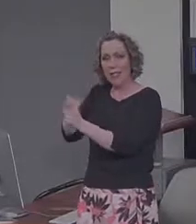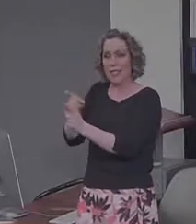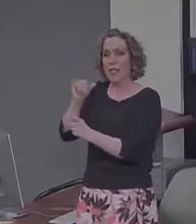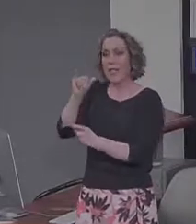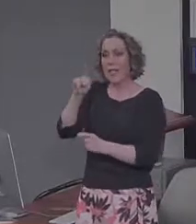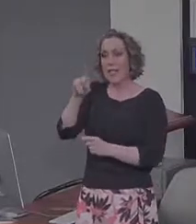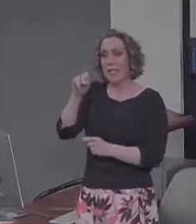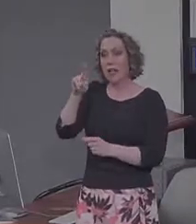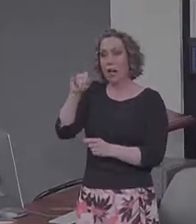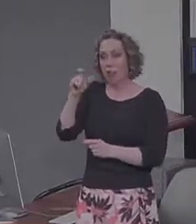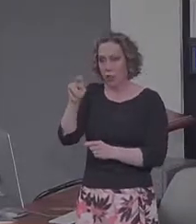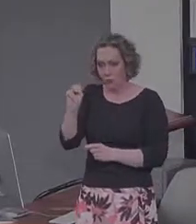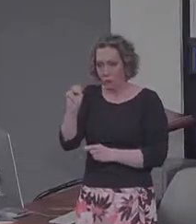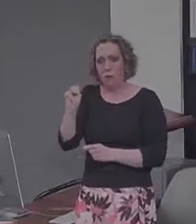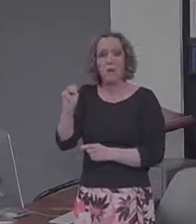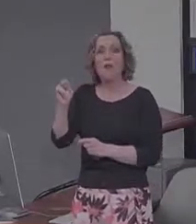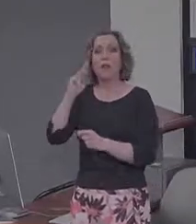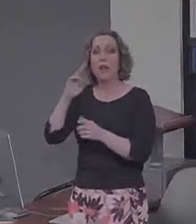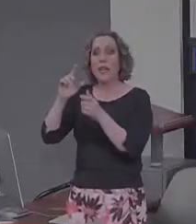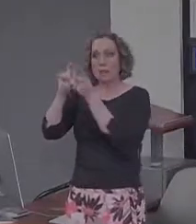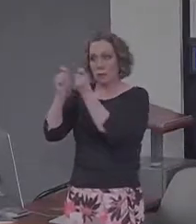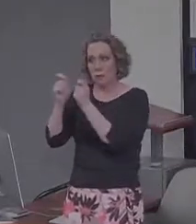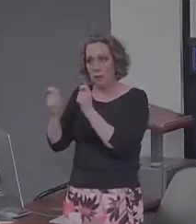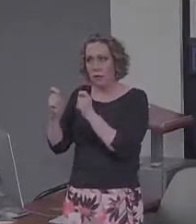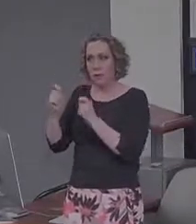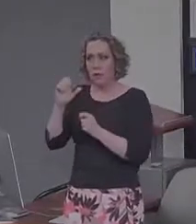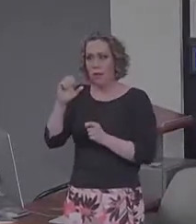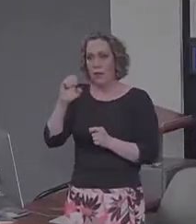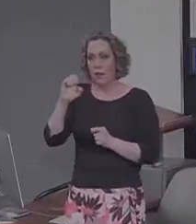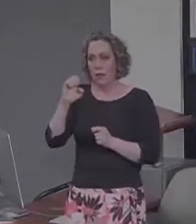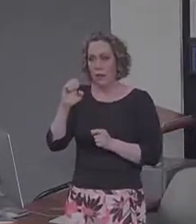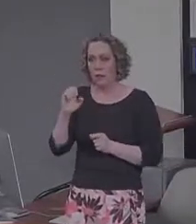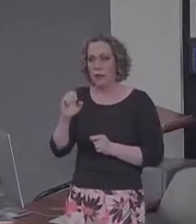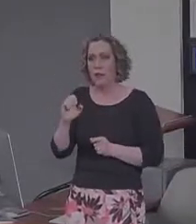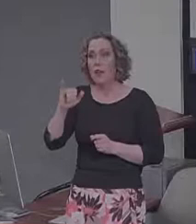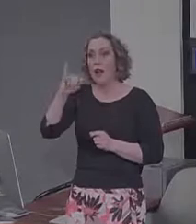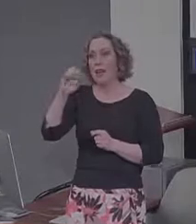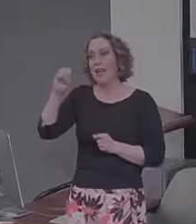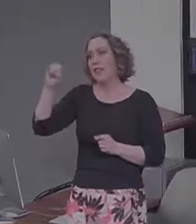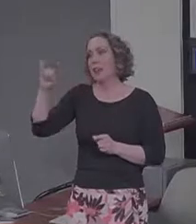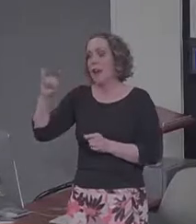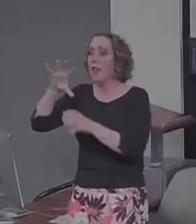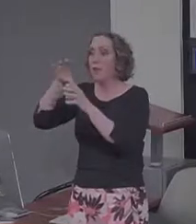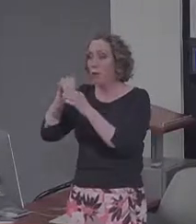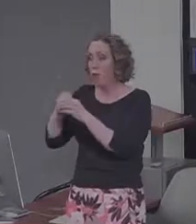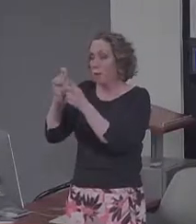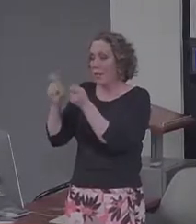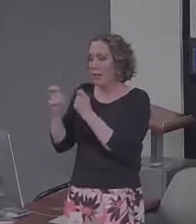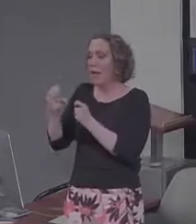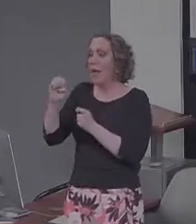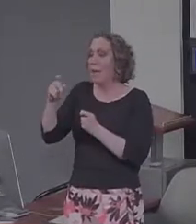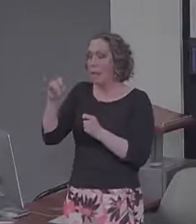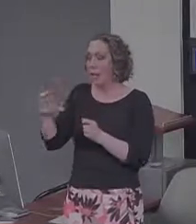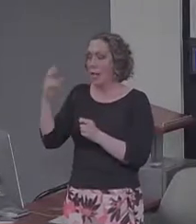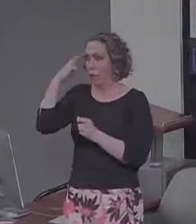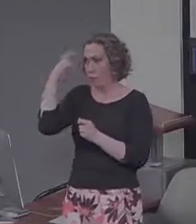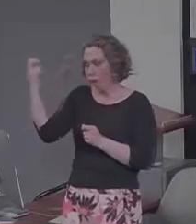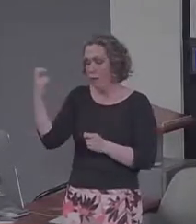manipulating episodic retrieval. So let's talk about the TMS studies first. Okay, probably many people